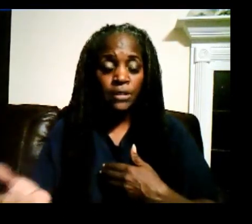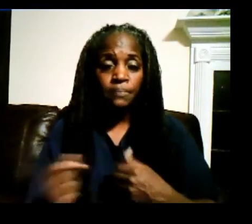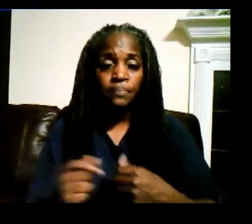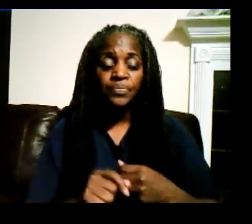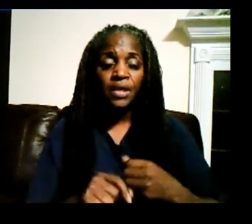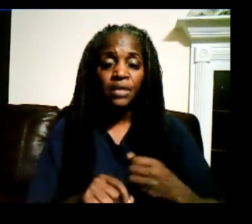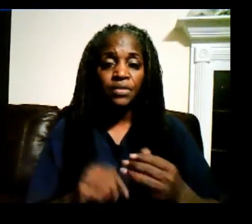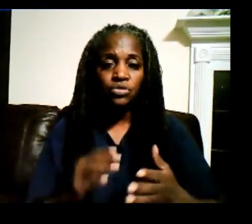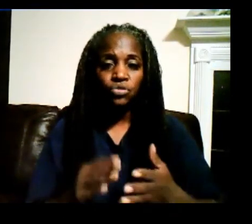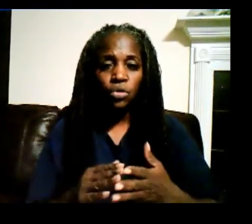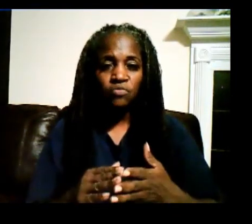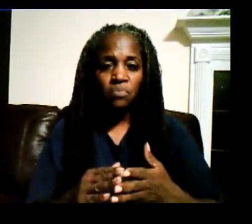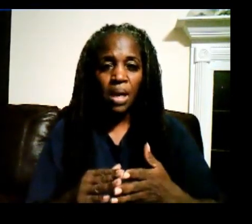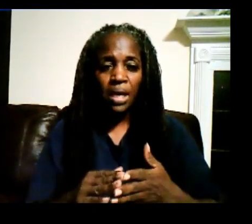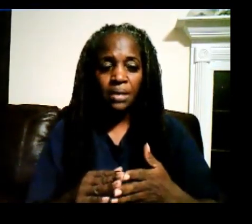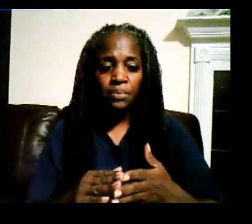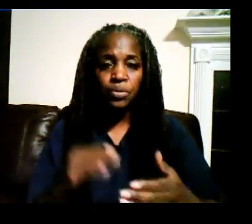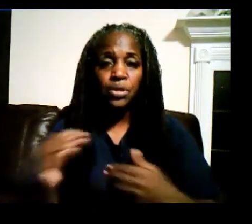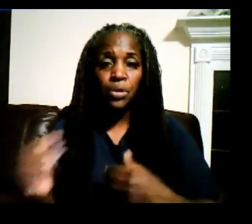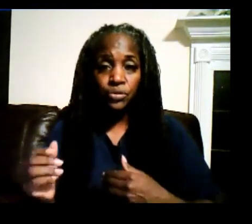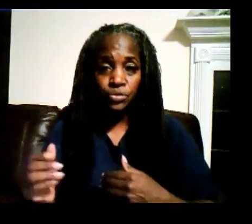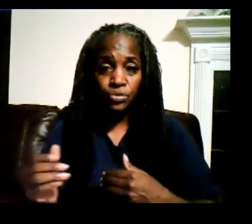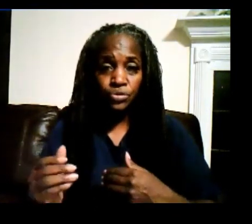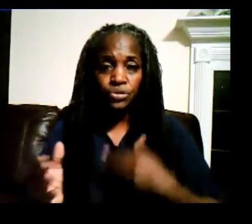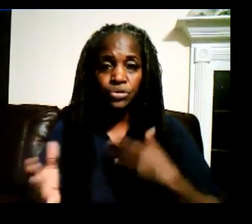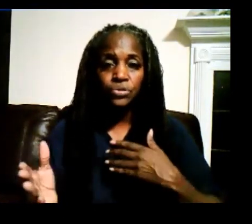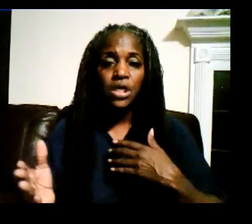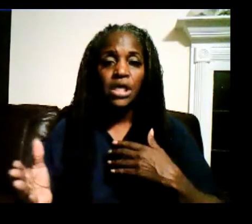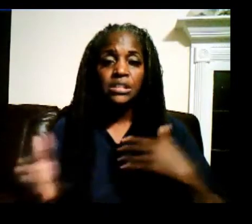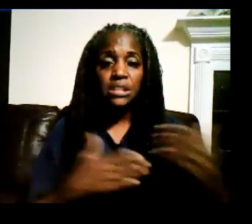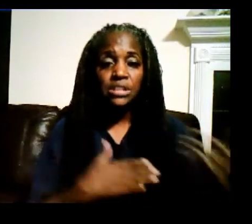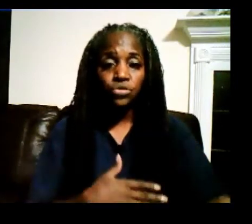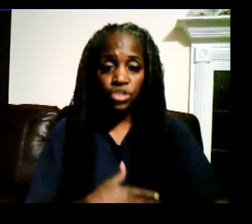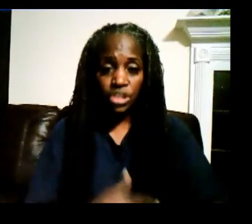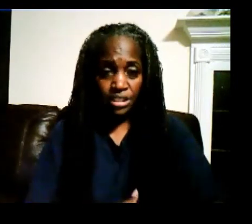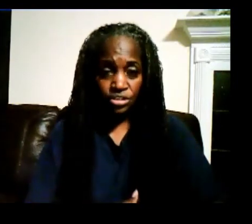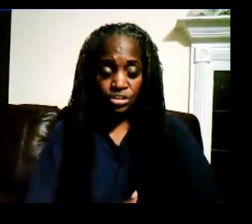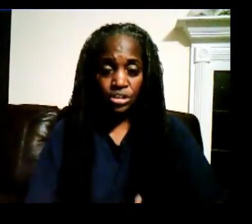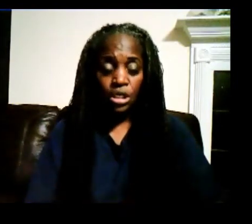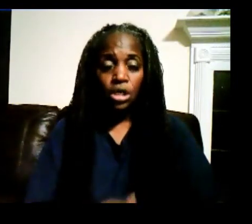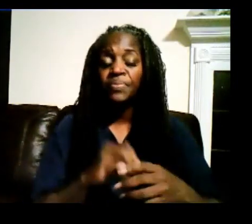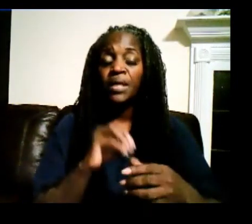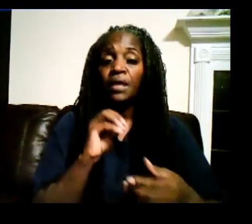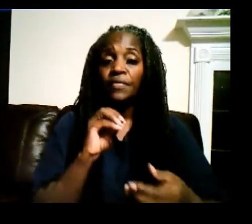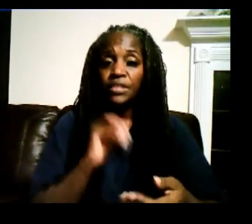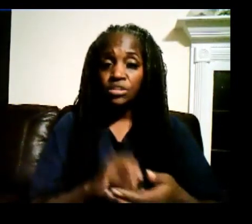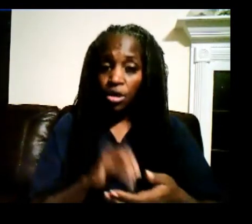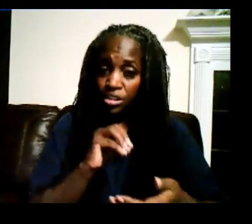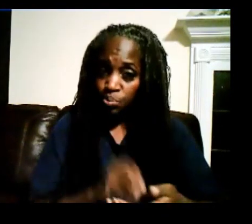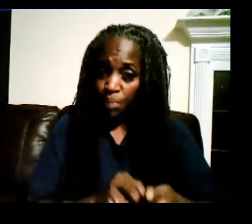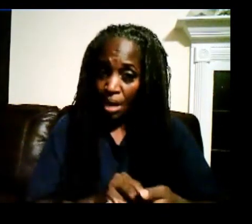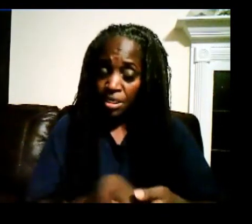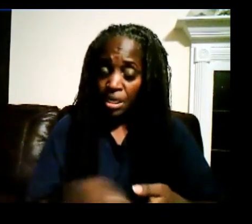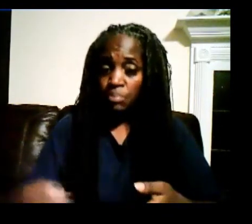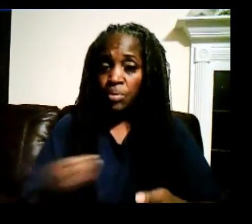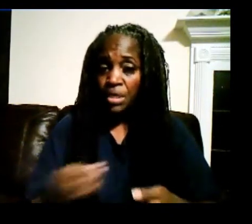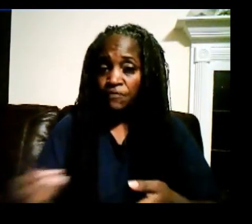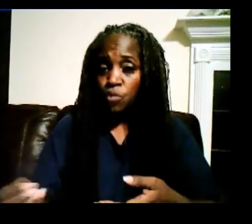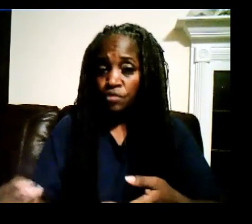And they're sort of my precursors to seasonal changes. They started sprouting and breaking forth